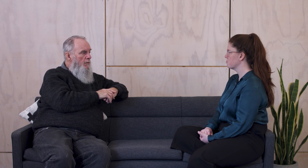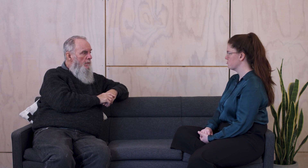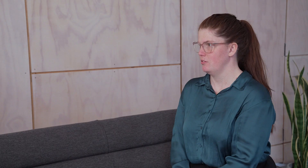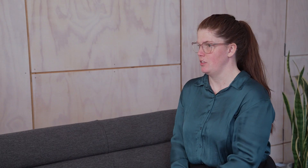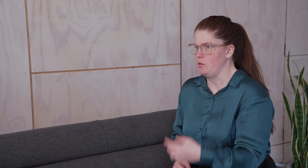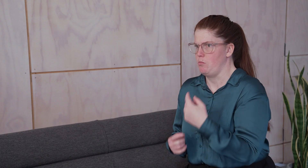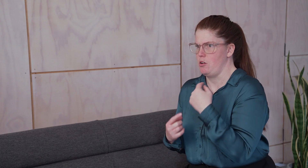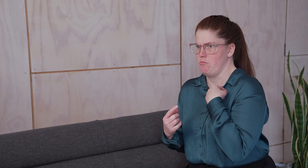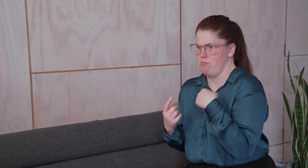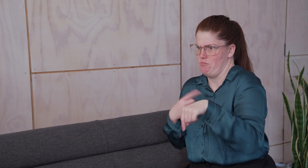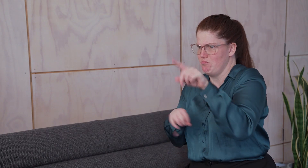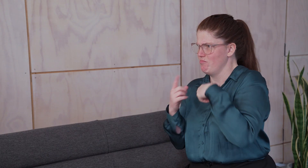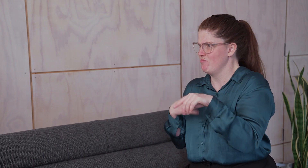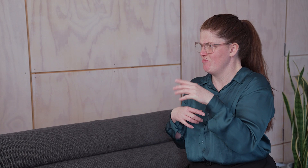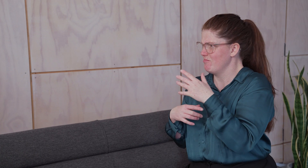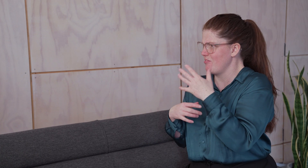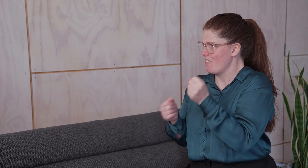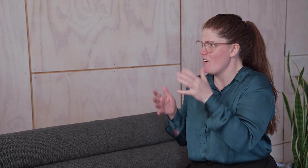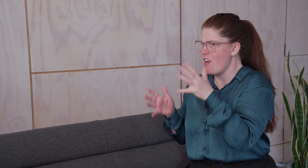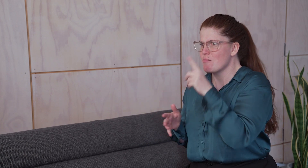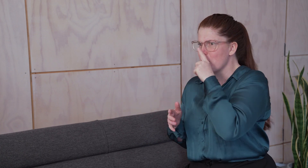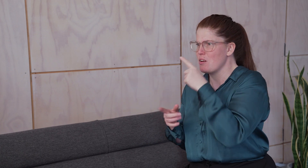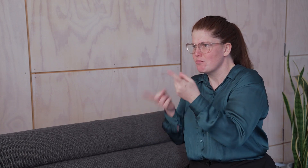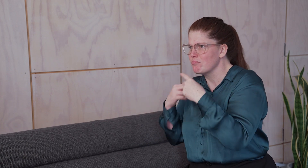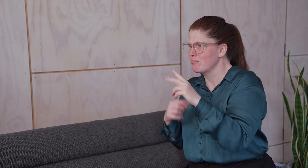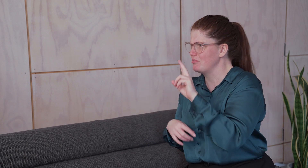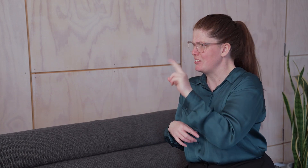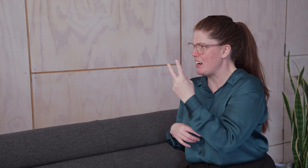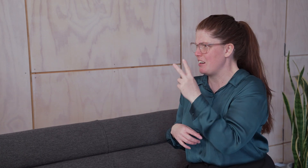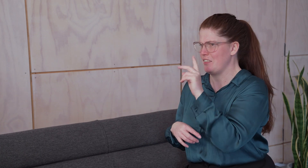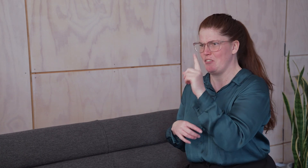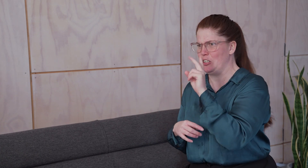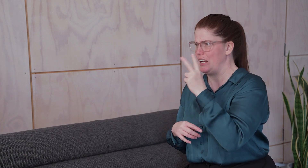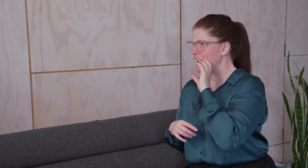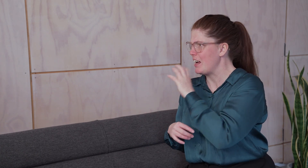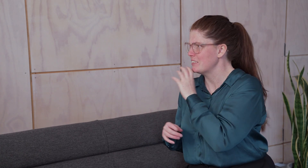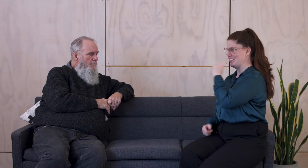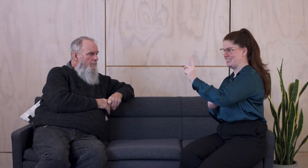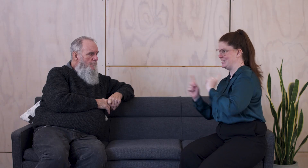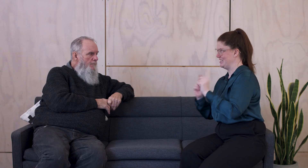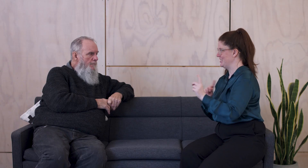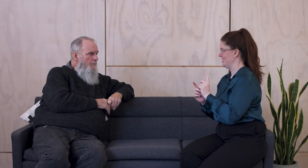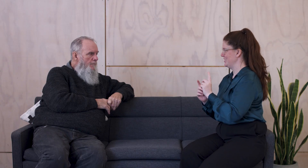I have people tell me we're second or third cousins. How are we related exactly?